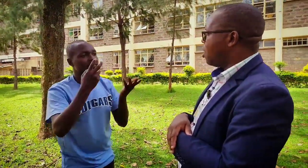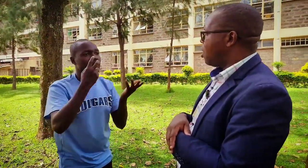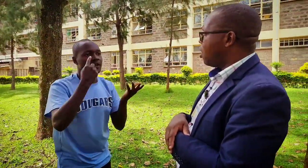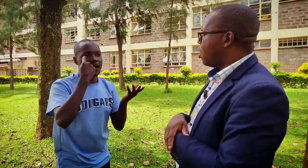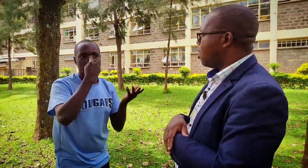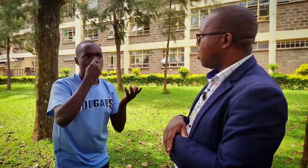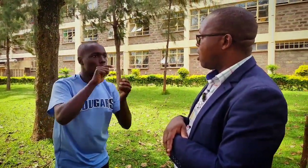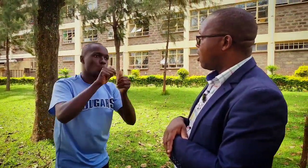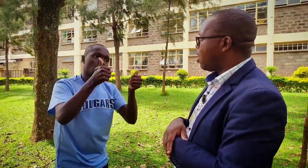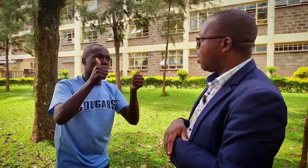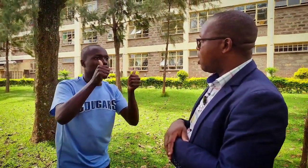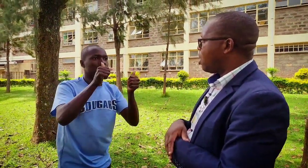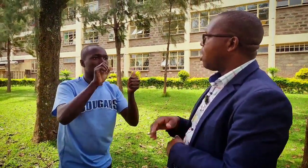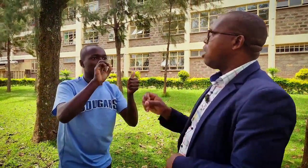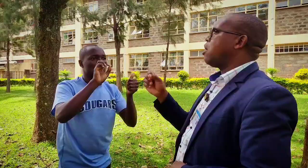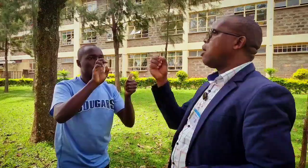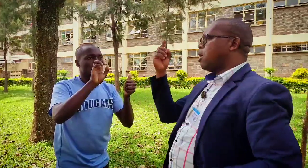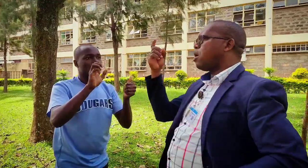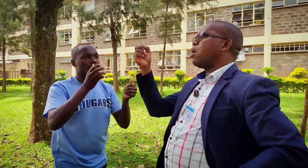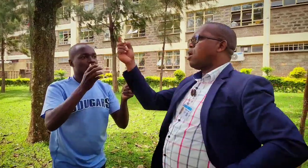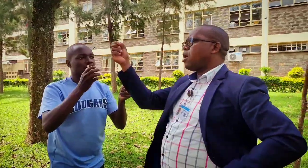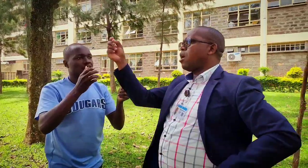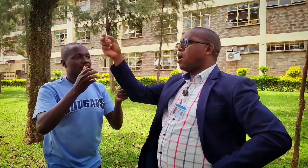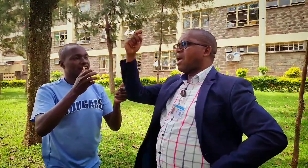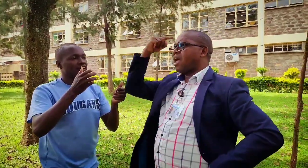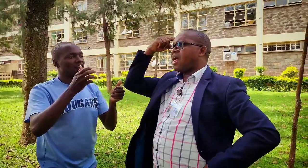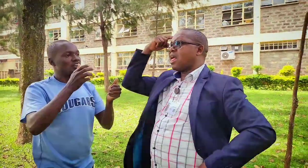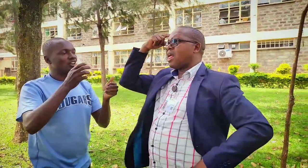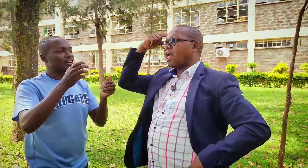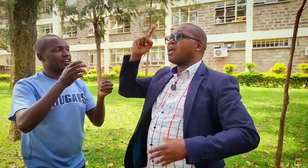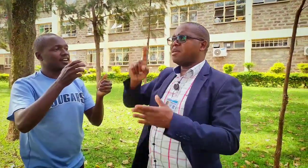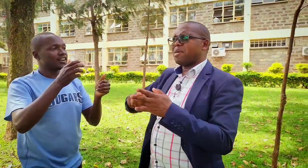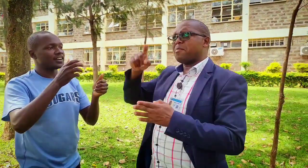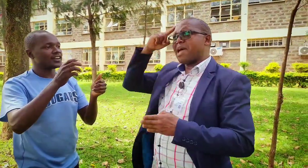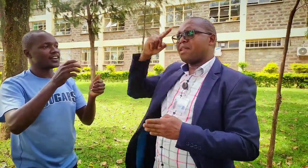close the windows the doors the children will not be able to see